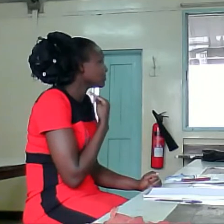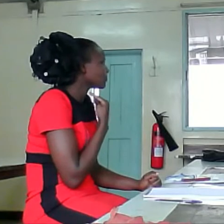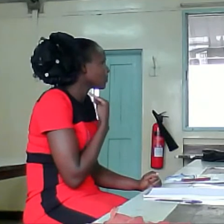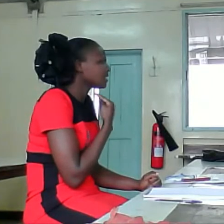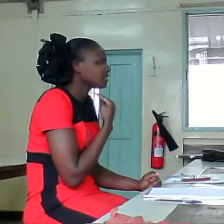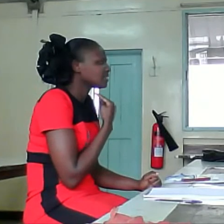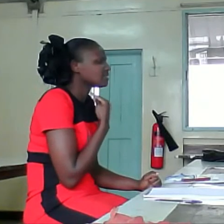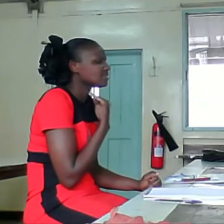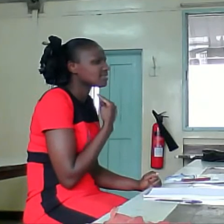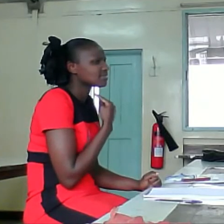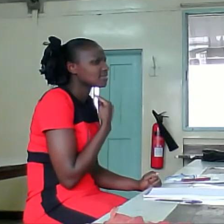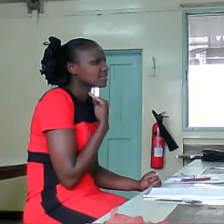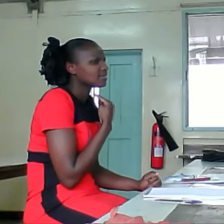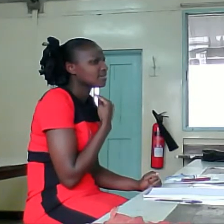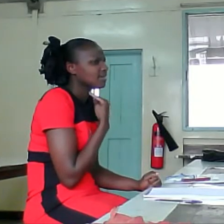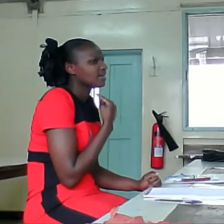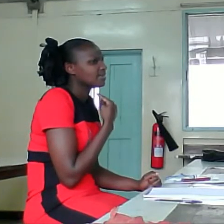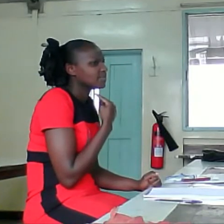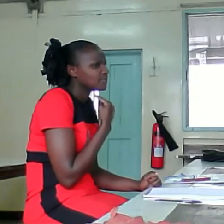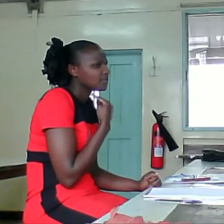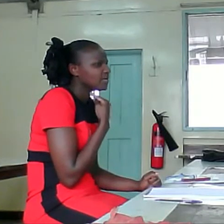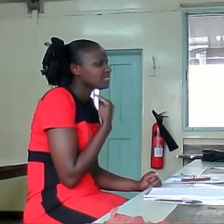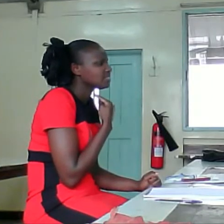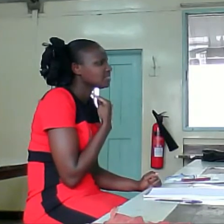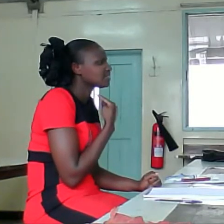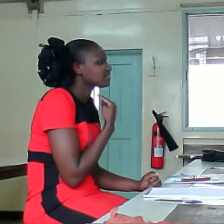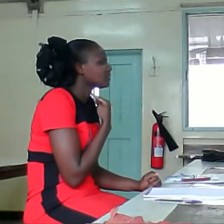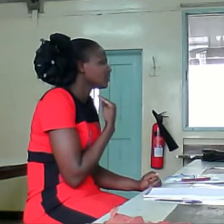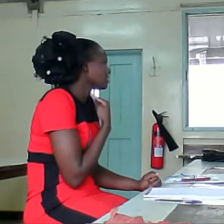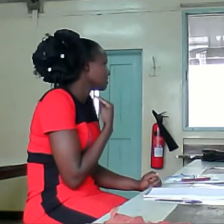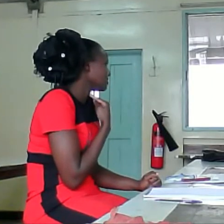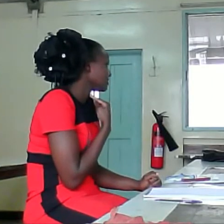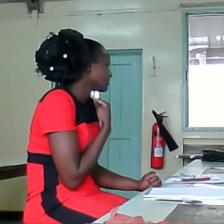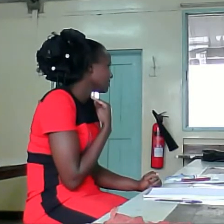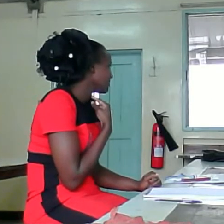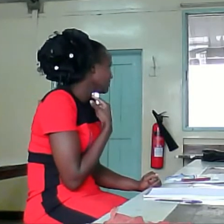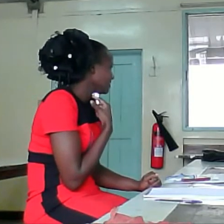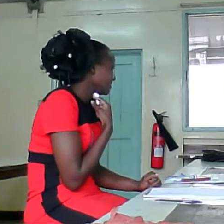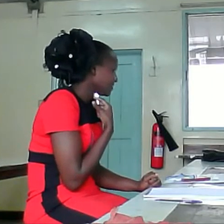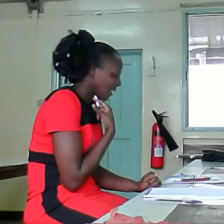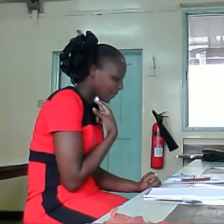Why does it. Why of this. Yeah. Why is it continent? It's ours.